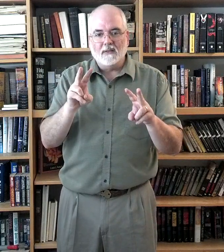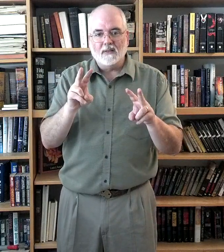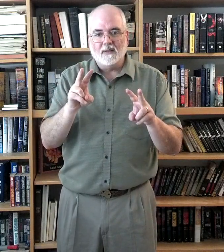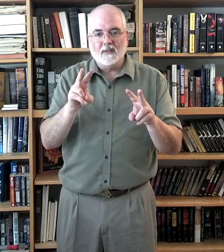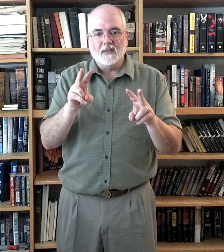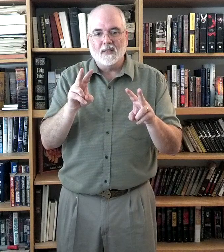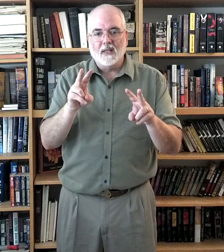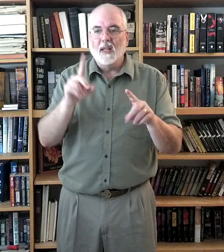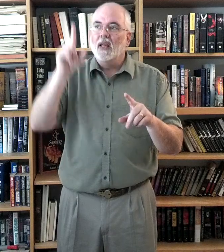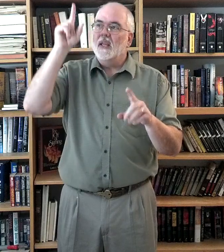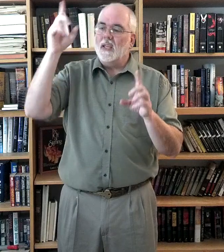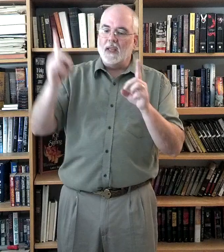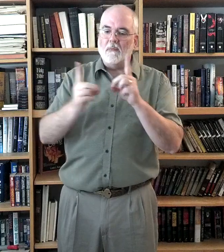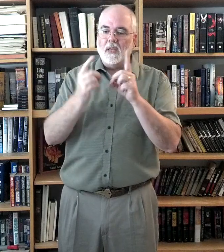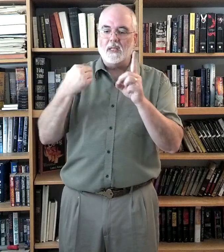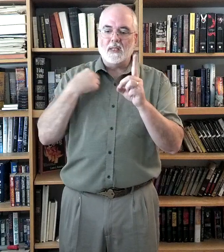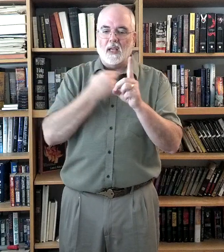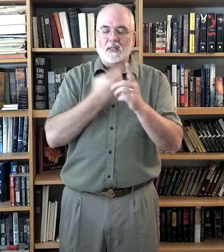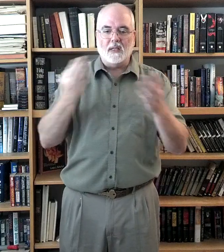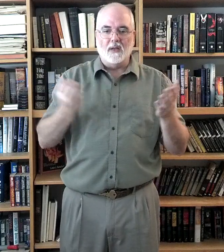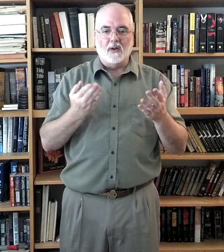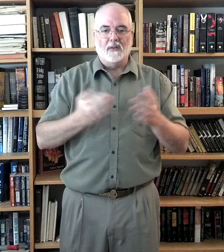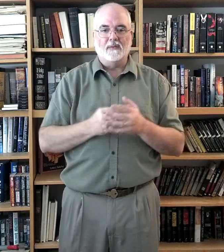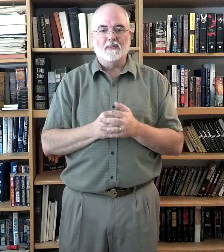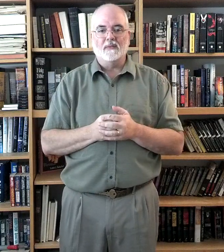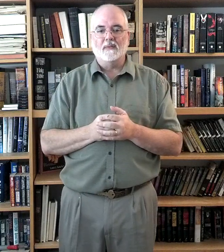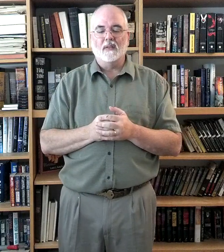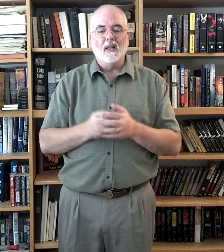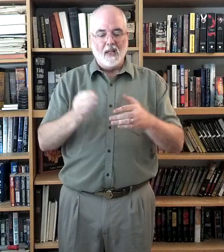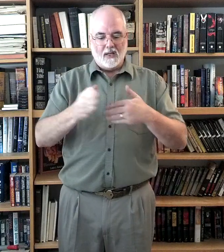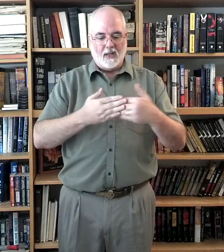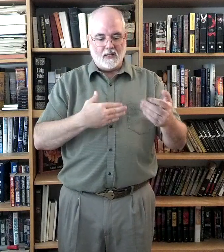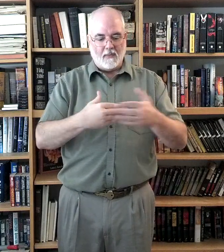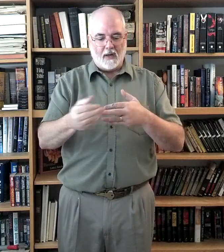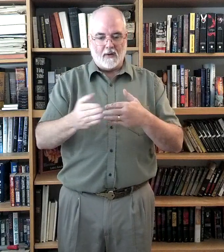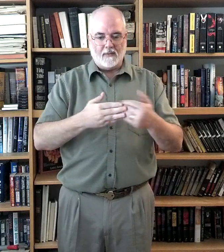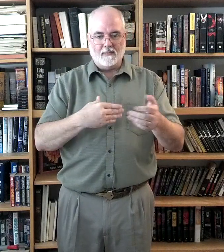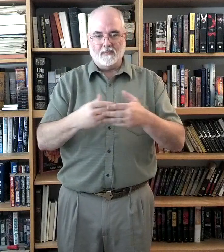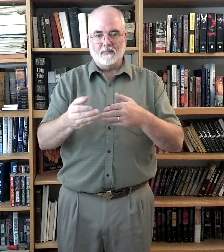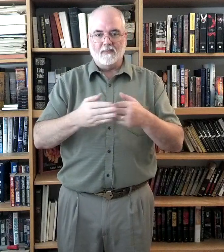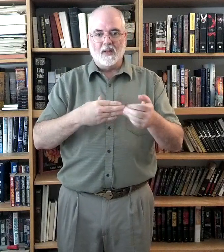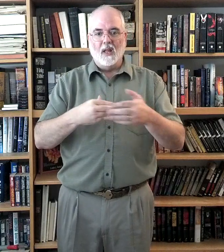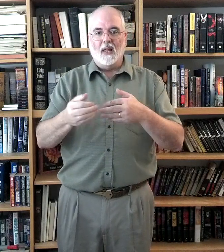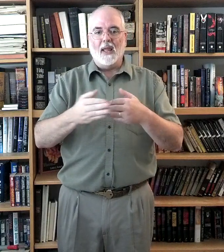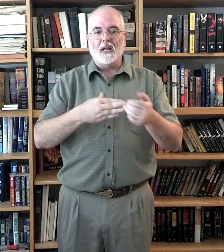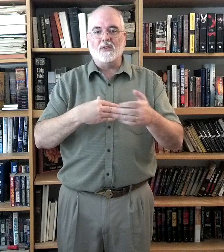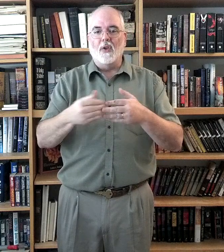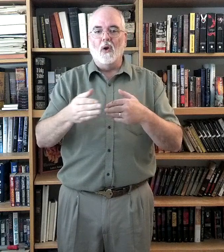he meets us here. Doesn't matter. As though,